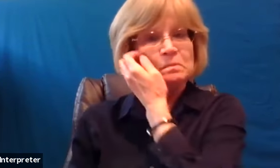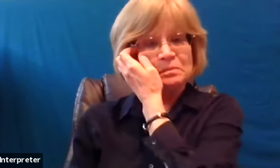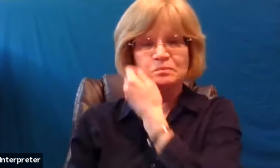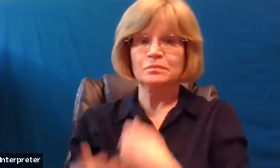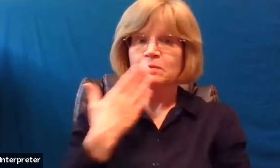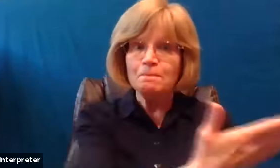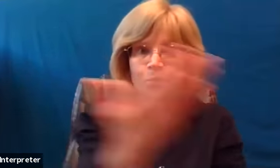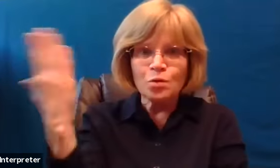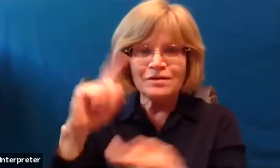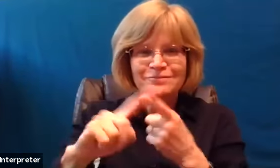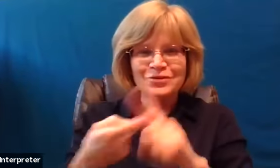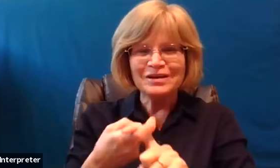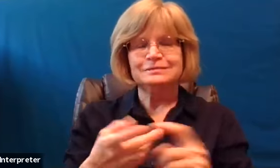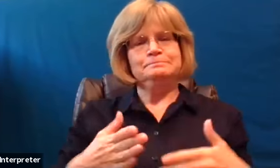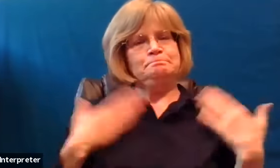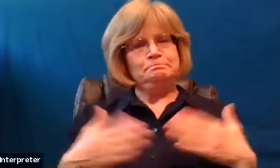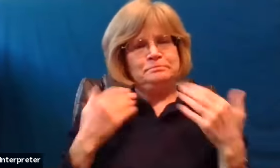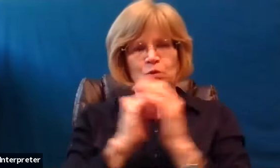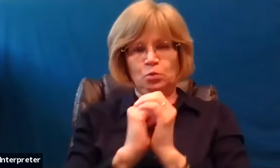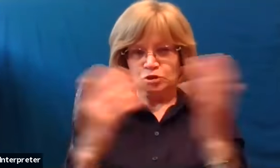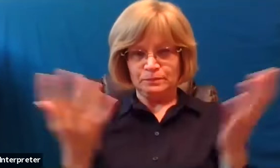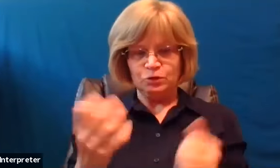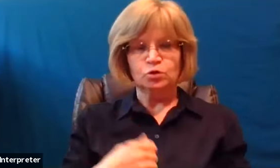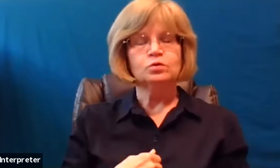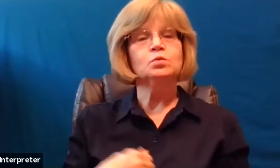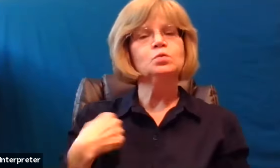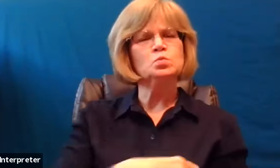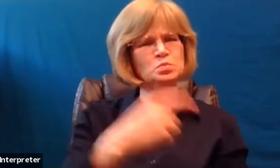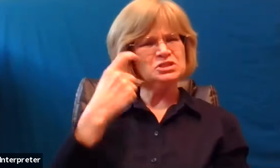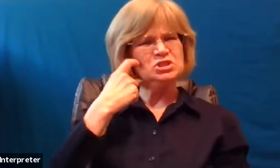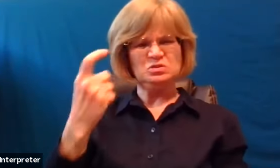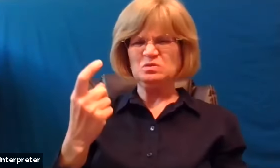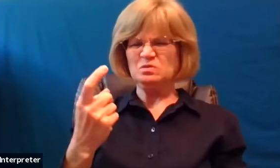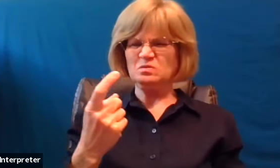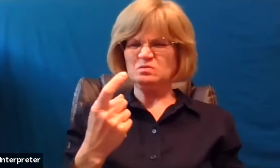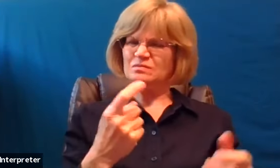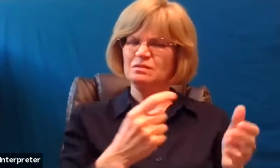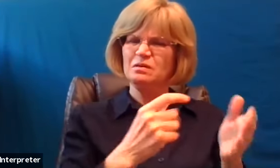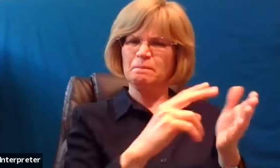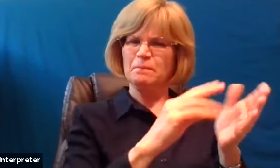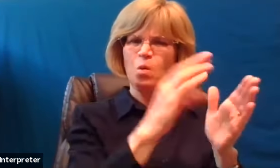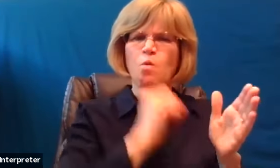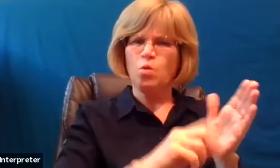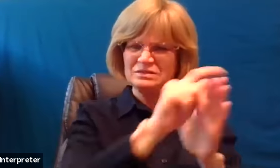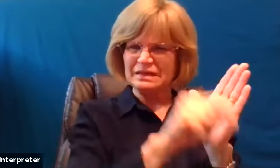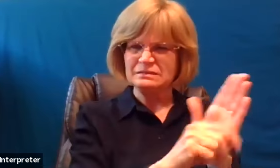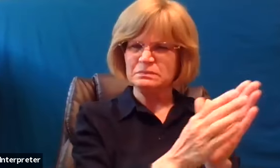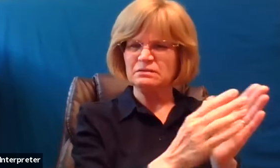we just heard pastor loom read a passage from the old testament book of isaiah about how jesus